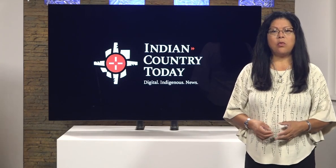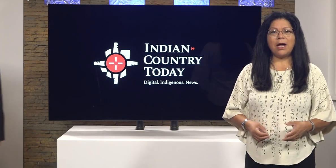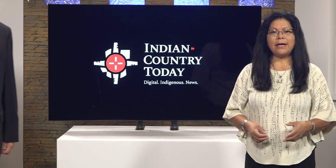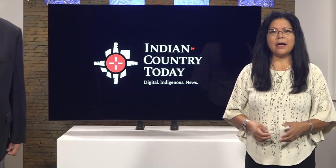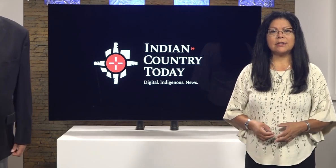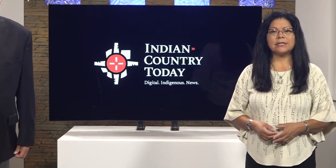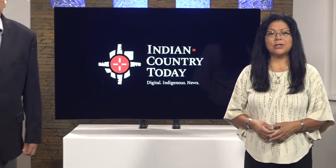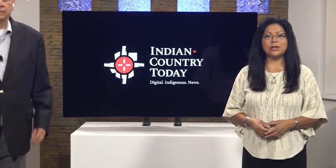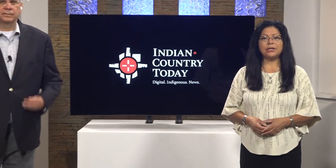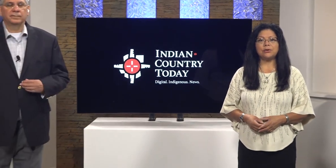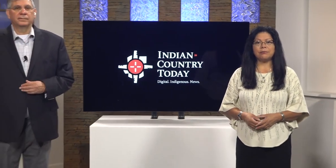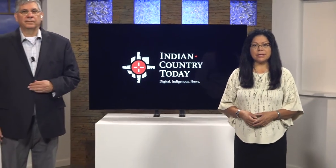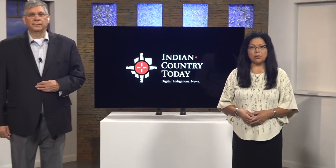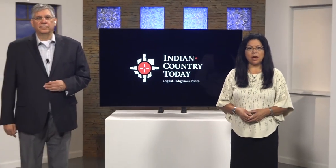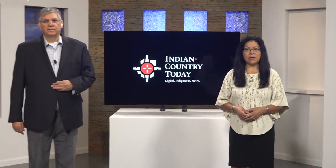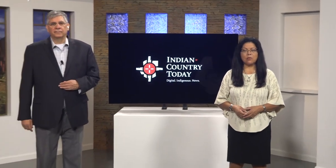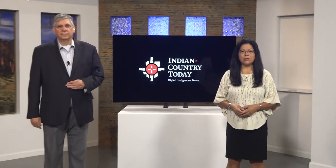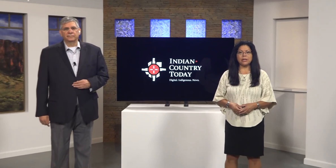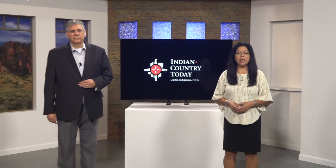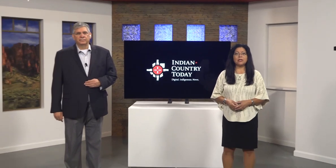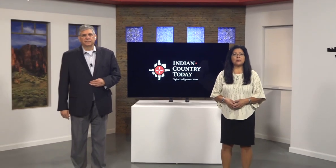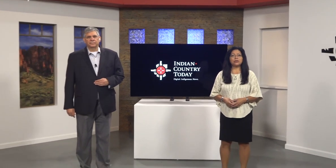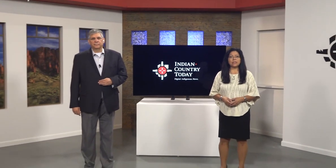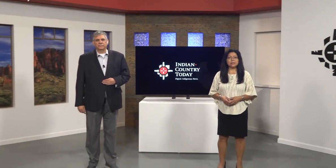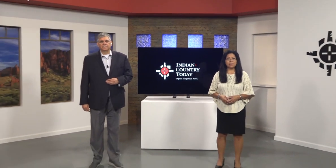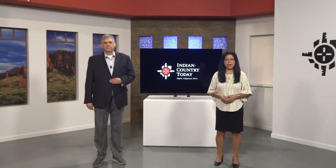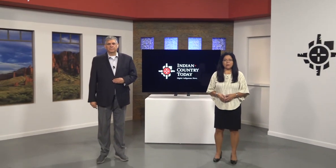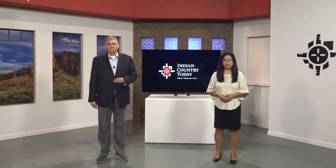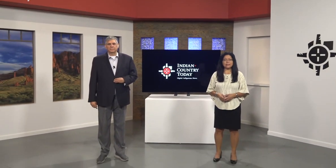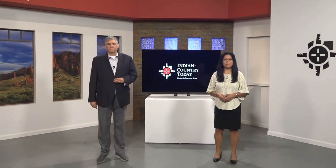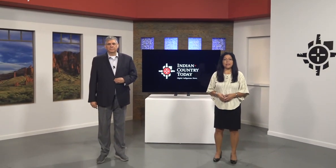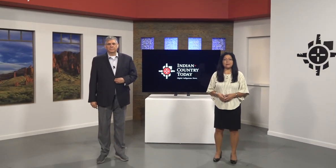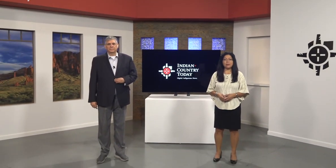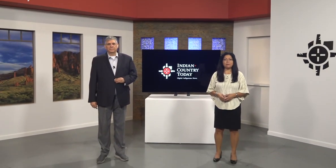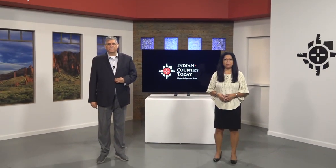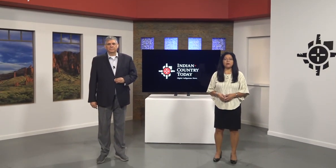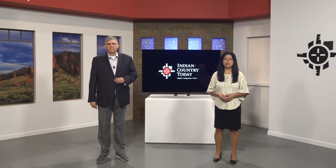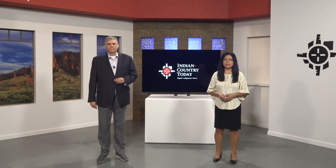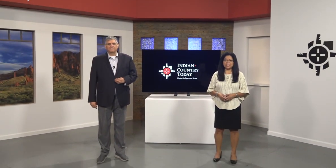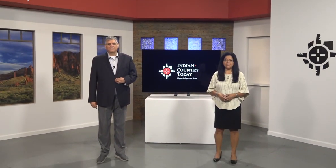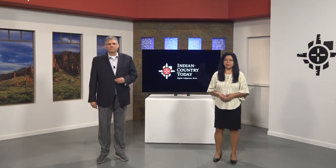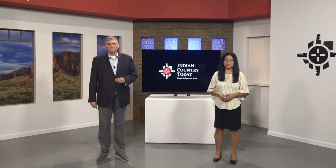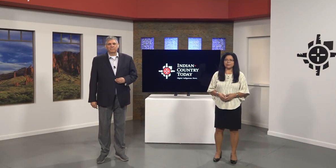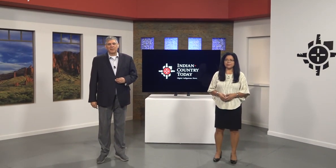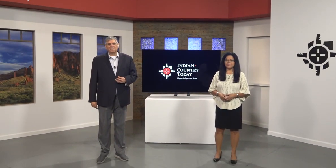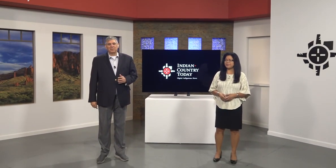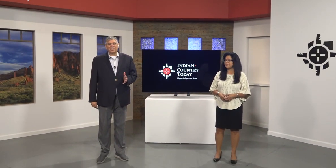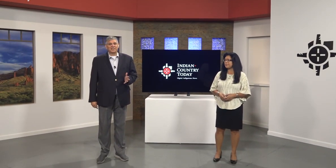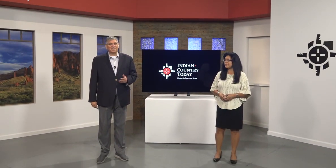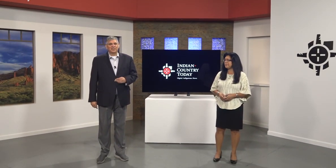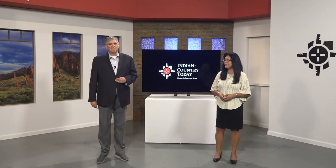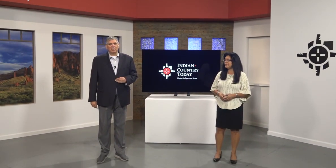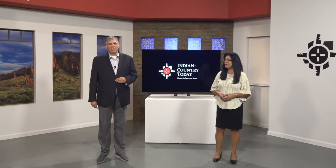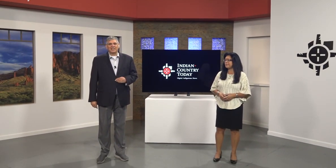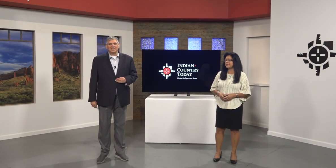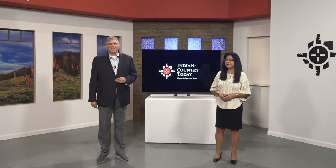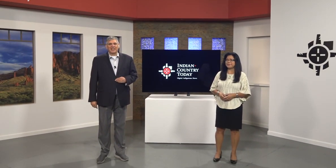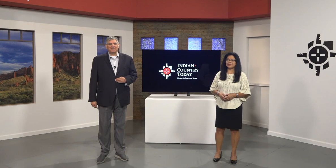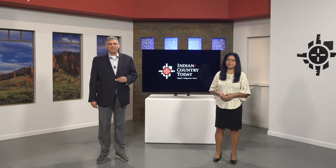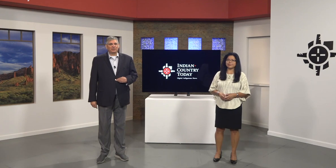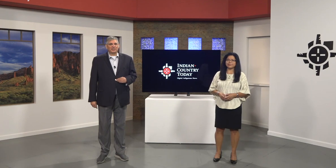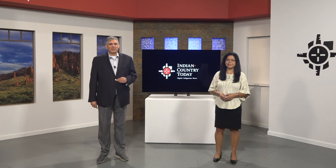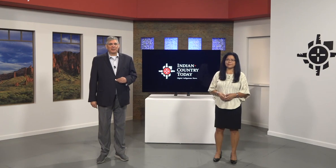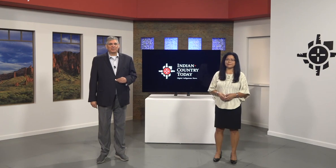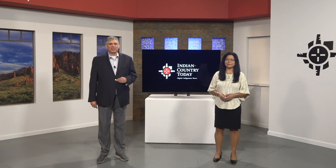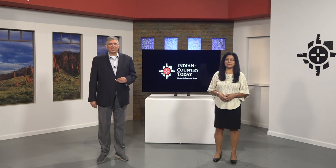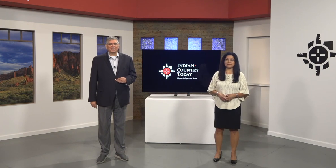The White House is turning to a Meskwaki woman to address the priorities of native people who are disabled. Plus, mobilizing the